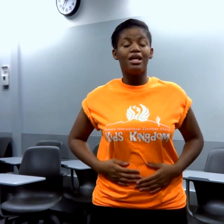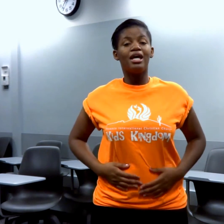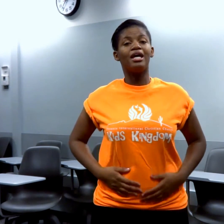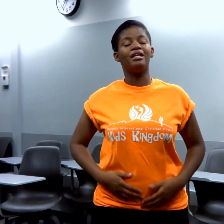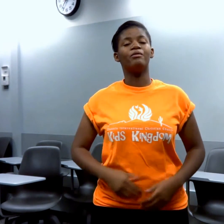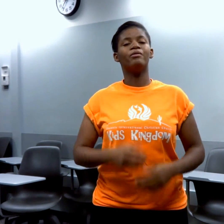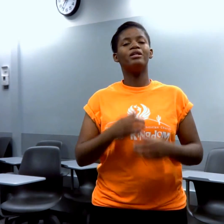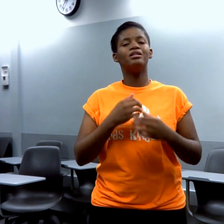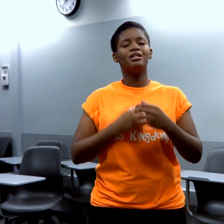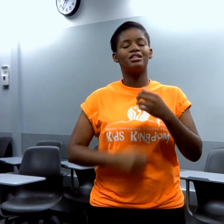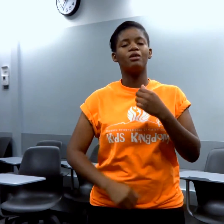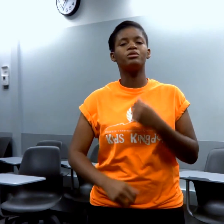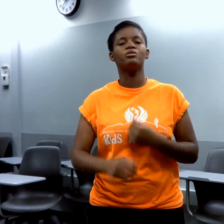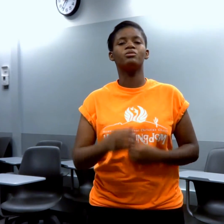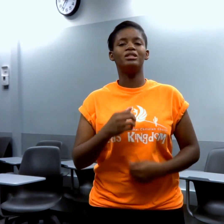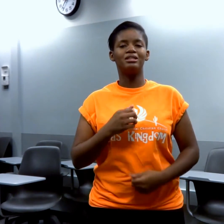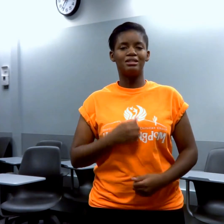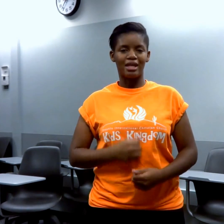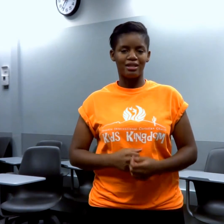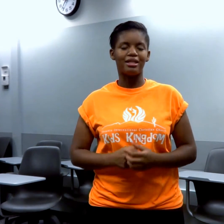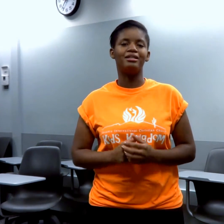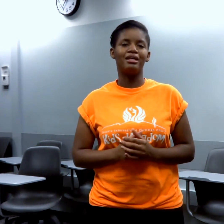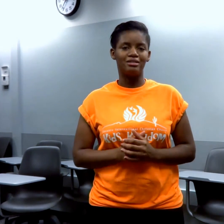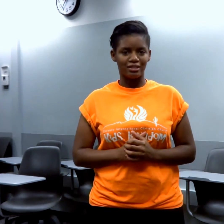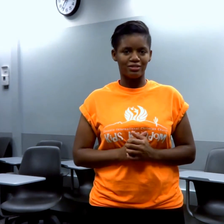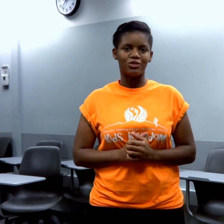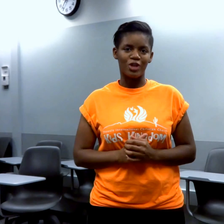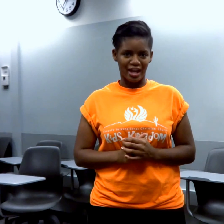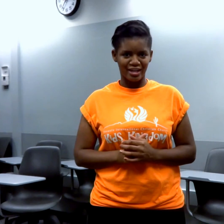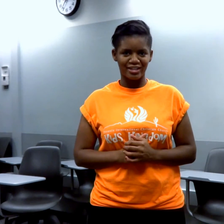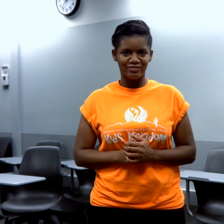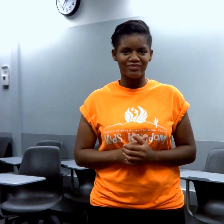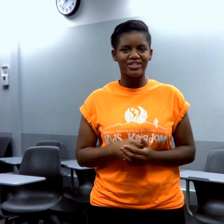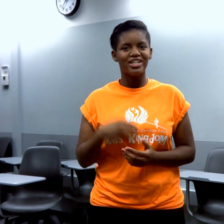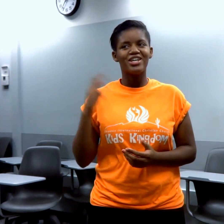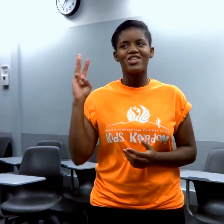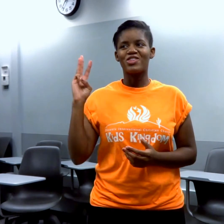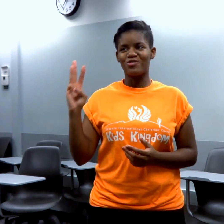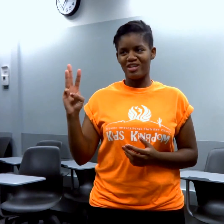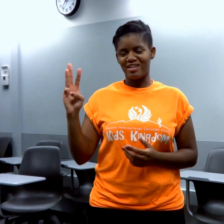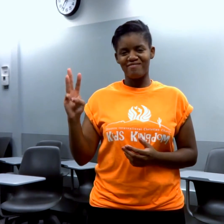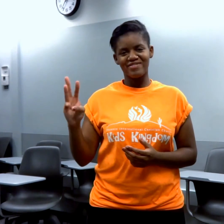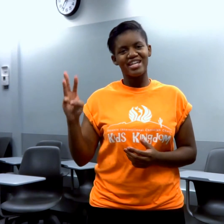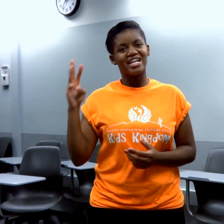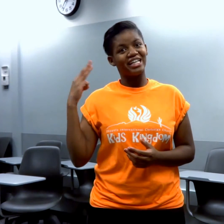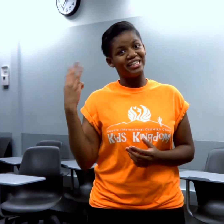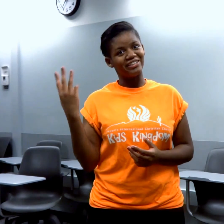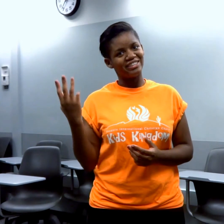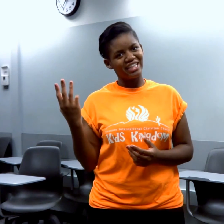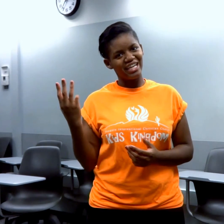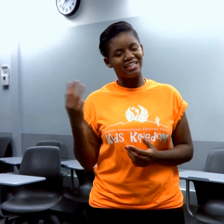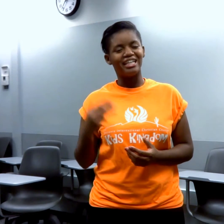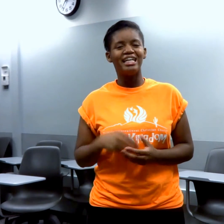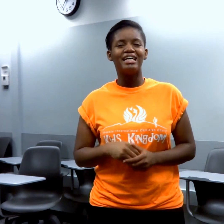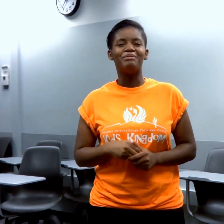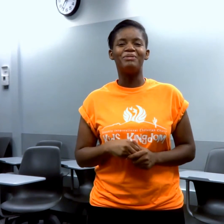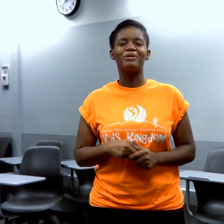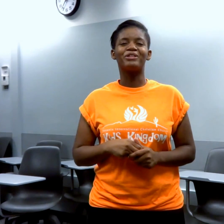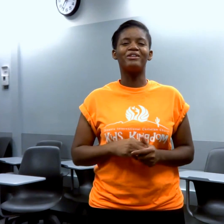and it really does help to reset that digestive tract. Three, clear skin. People struggle